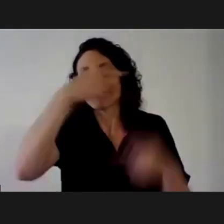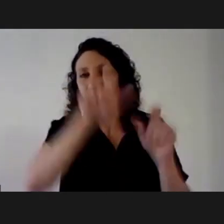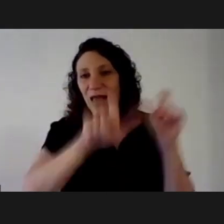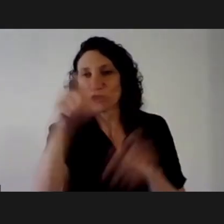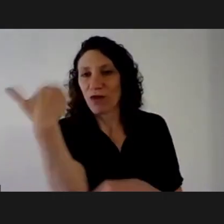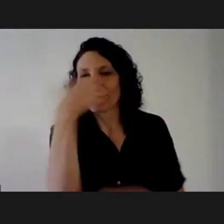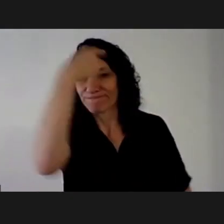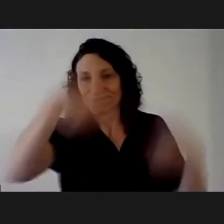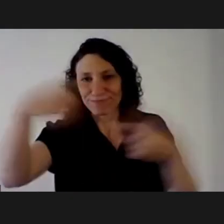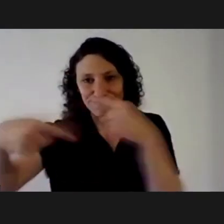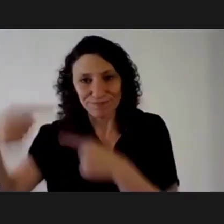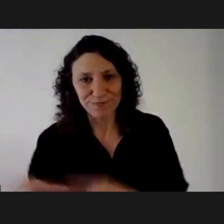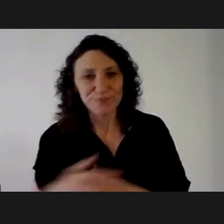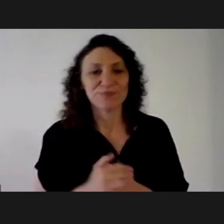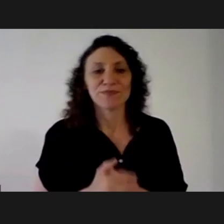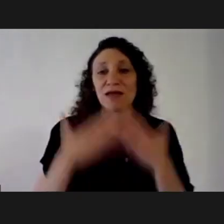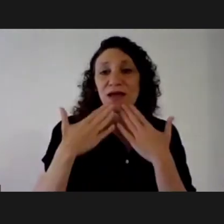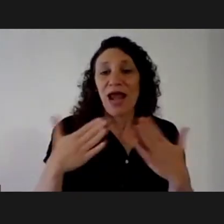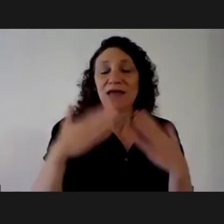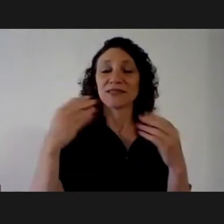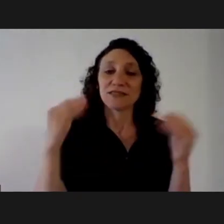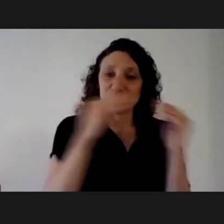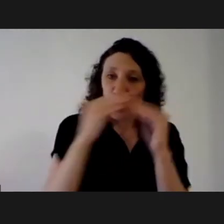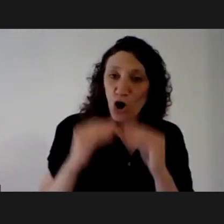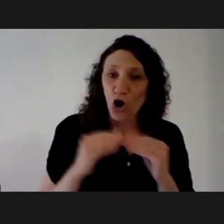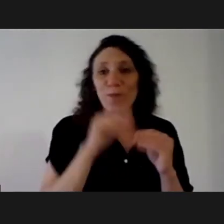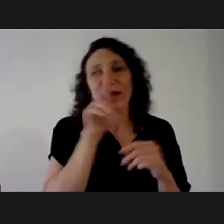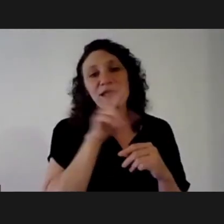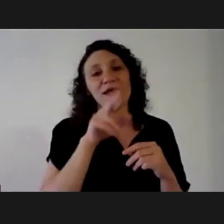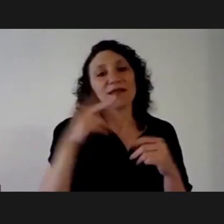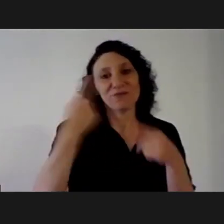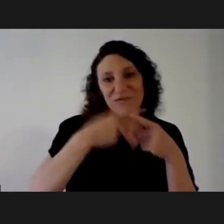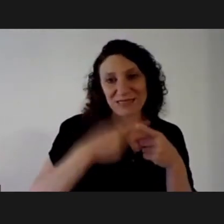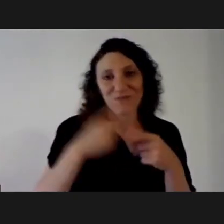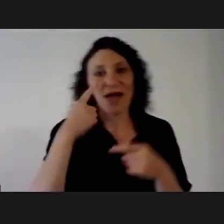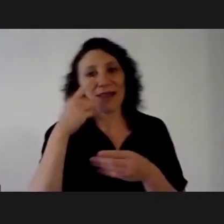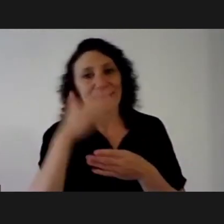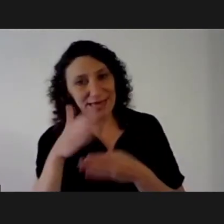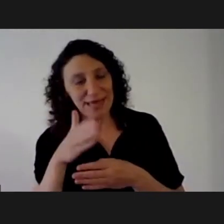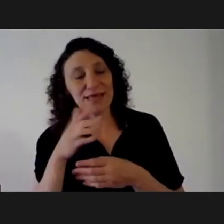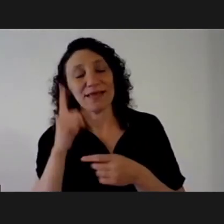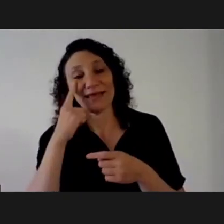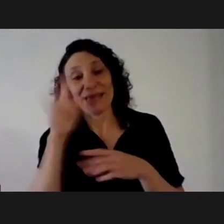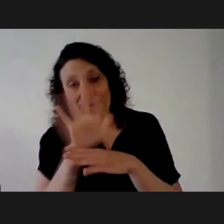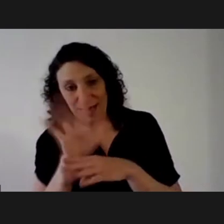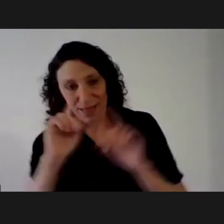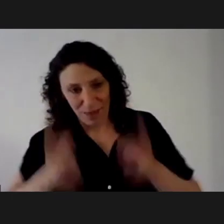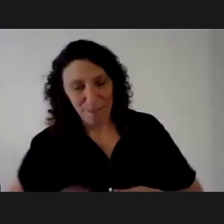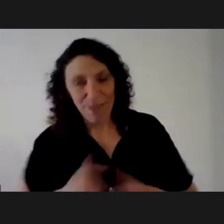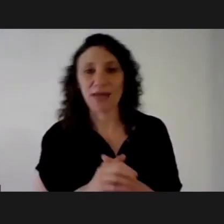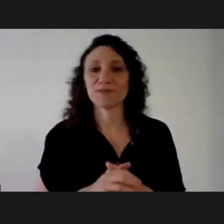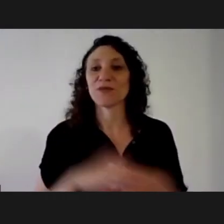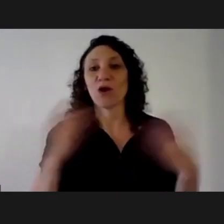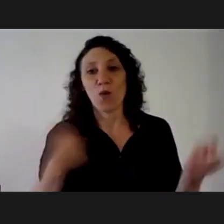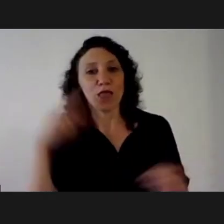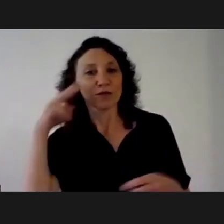proposing uh diversity of voices thank you for to all our uh to all the